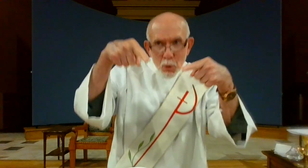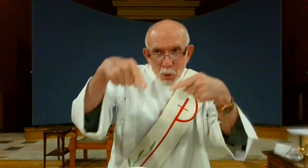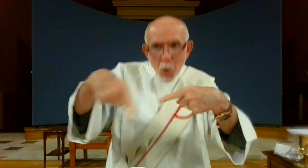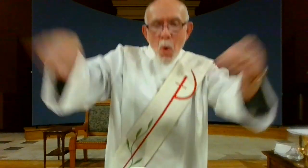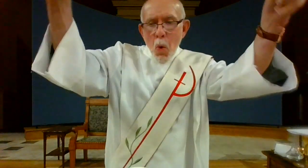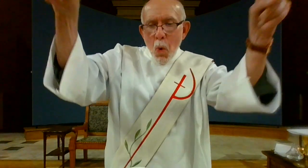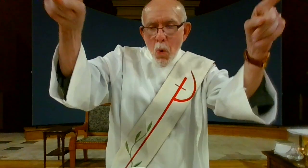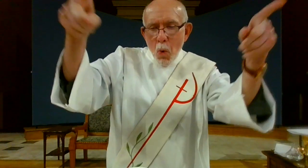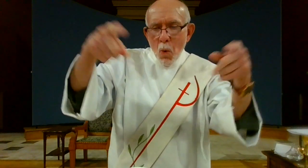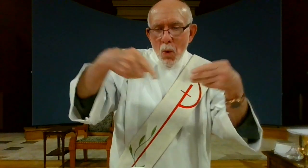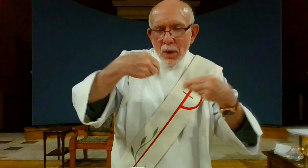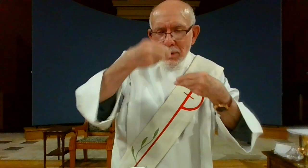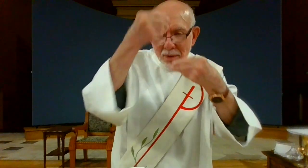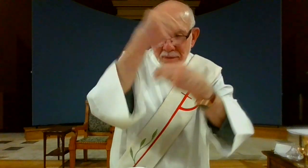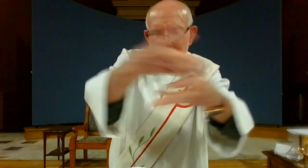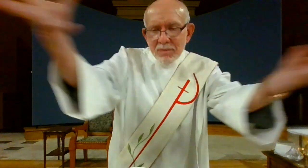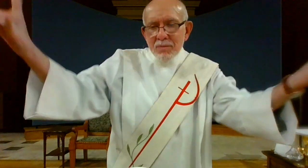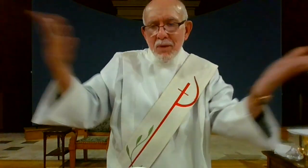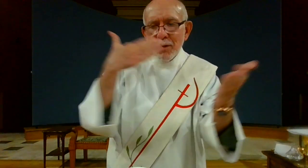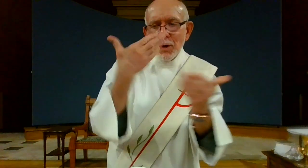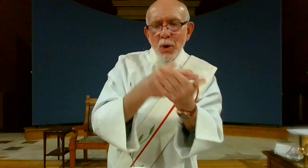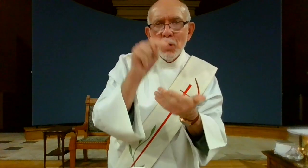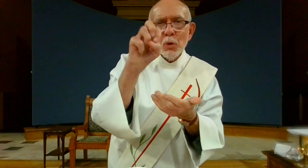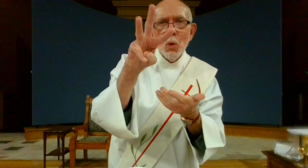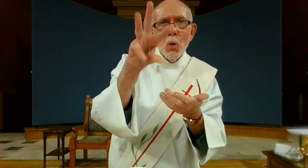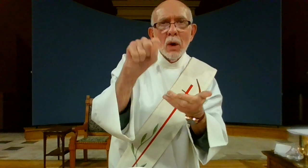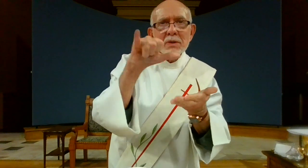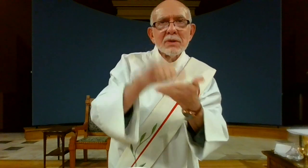you to go and bear fruit that will remain